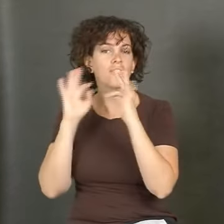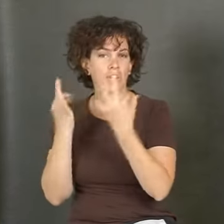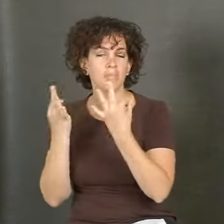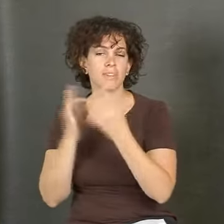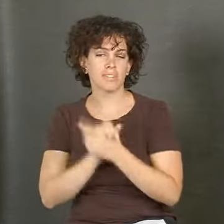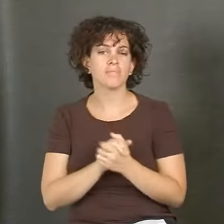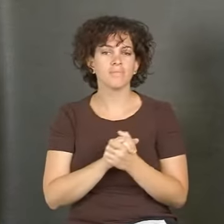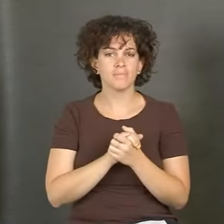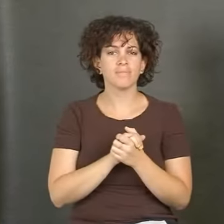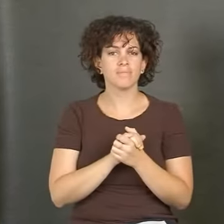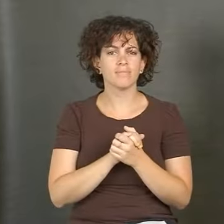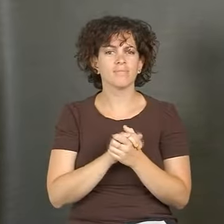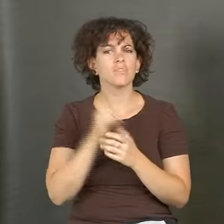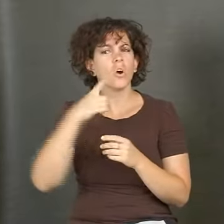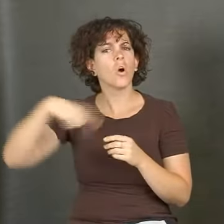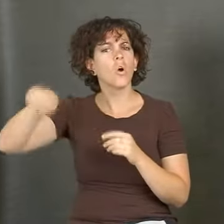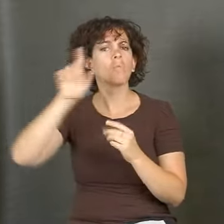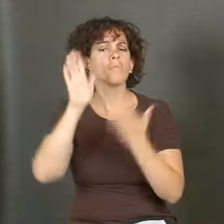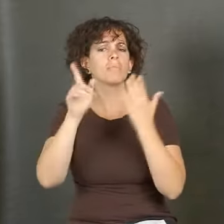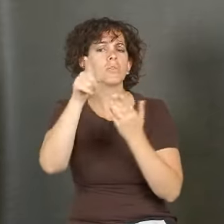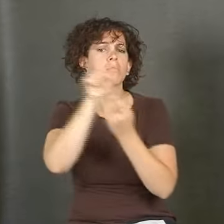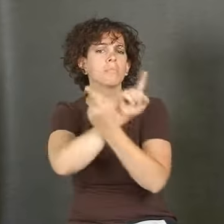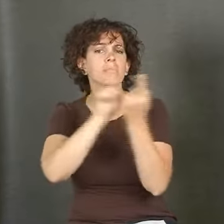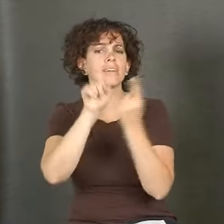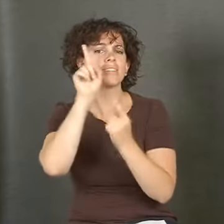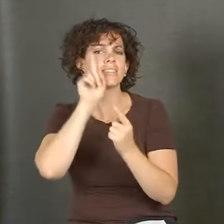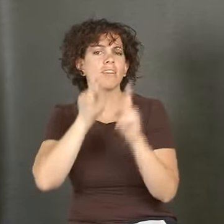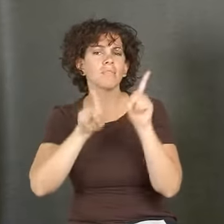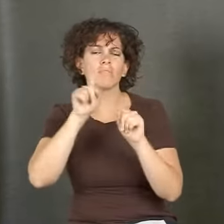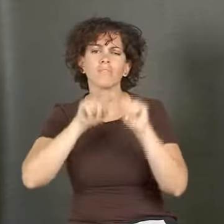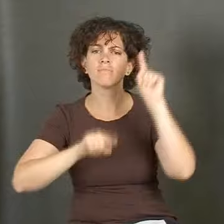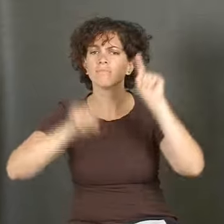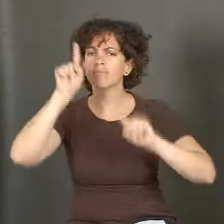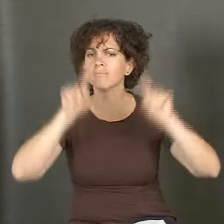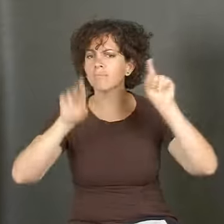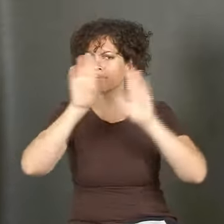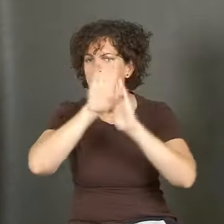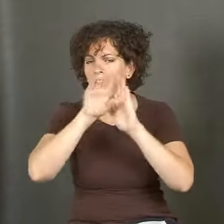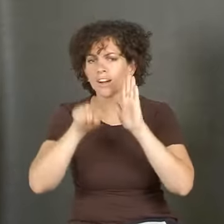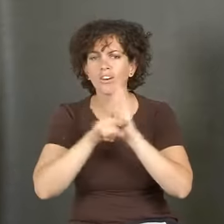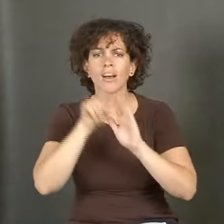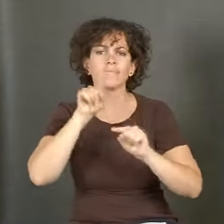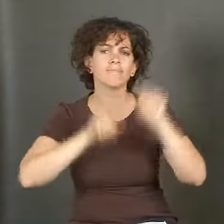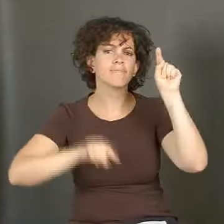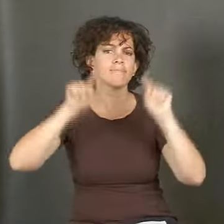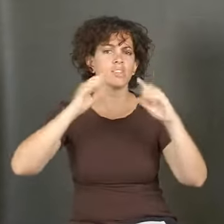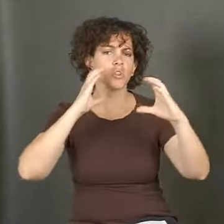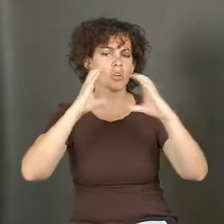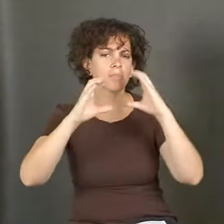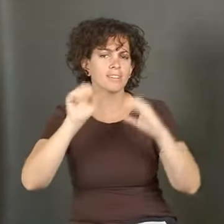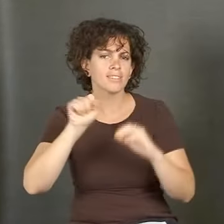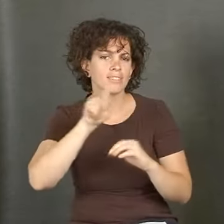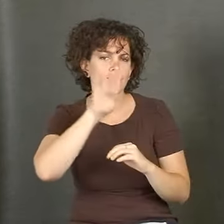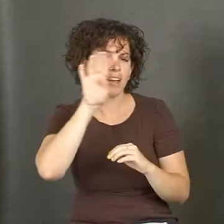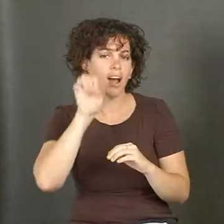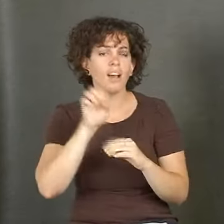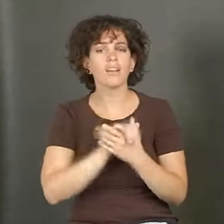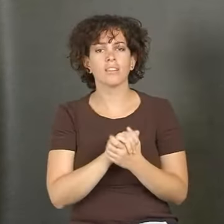because they were exposed to it by their deaf family members. So you might meet people from various backgrounds